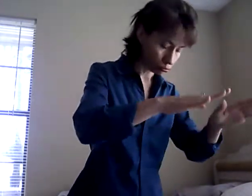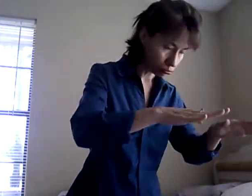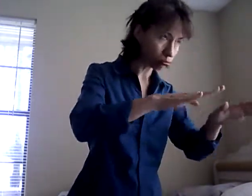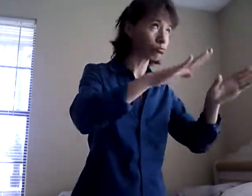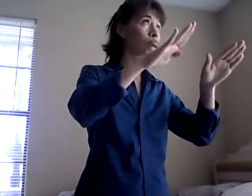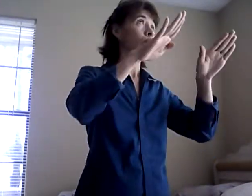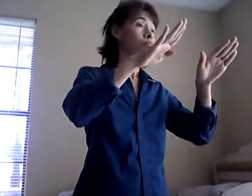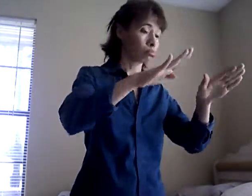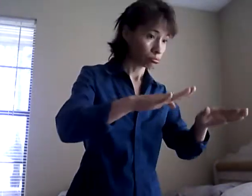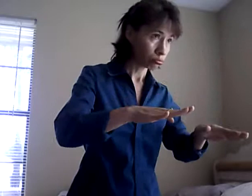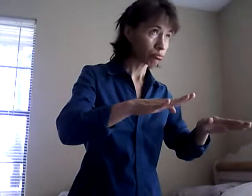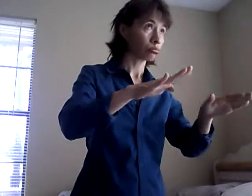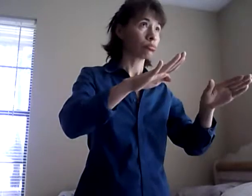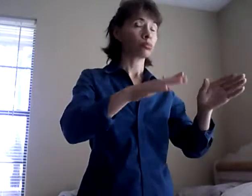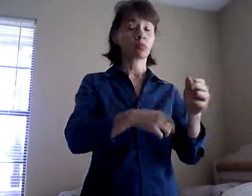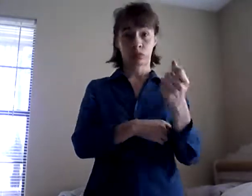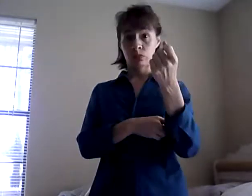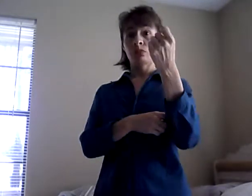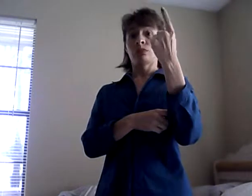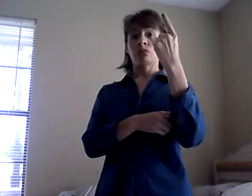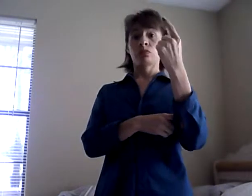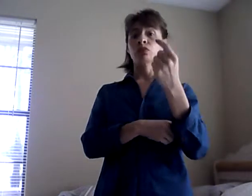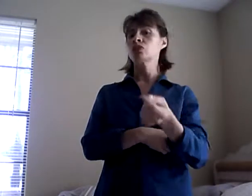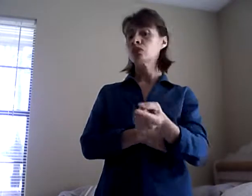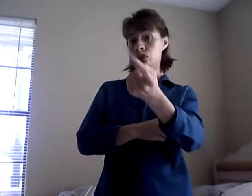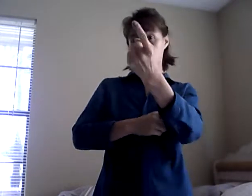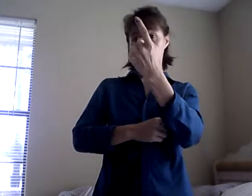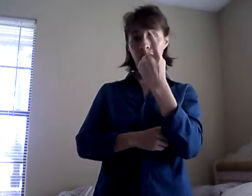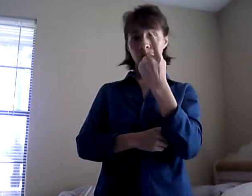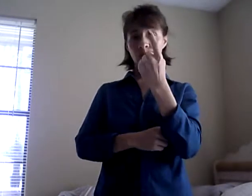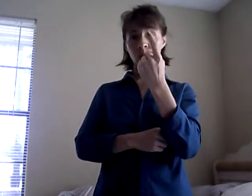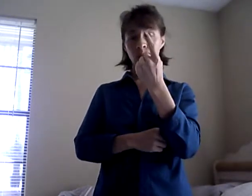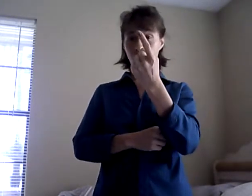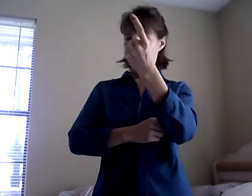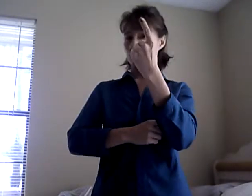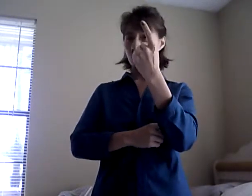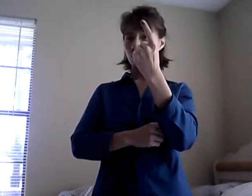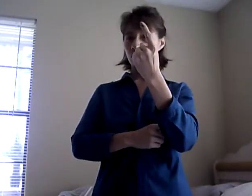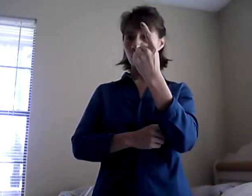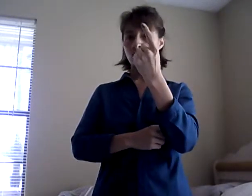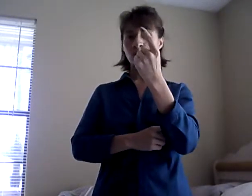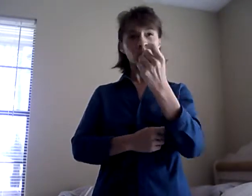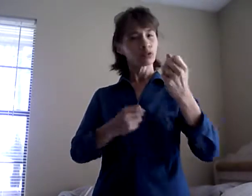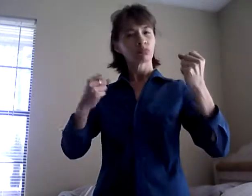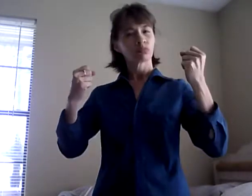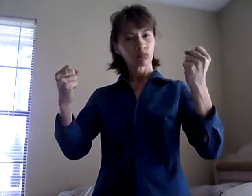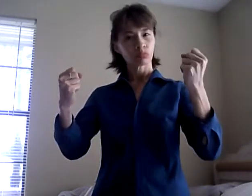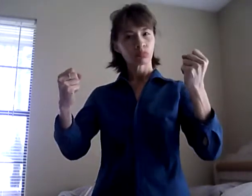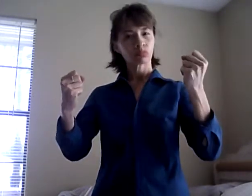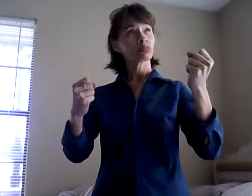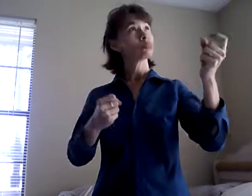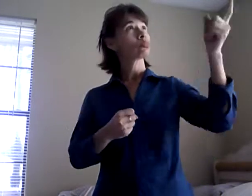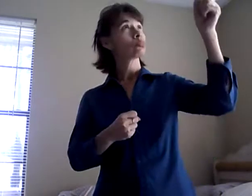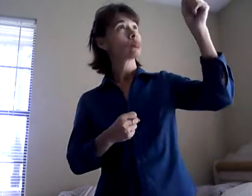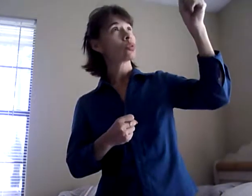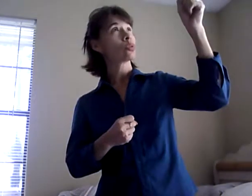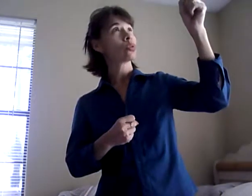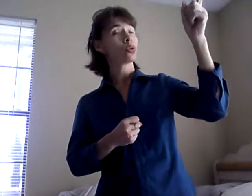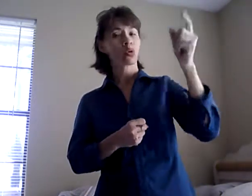But there is only one, the only one, the powerful, which is God. It